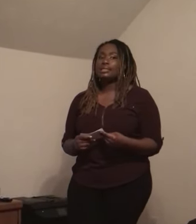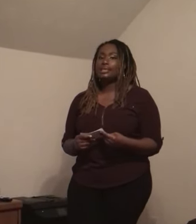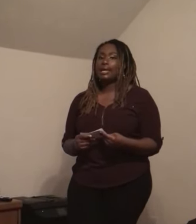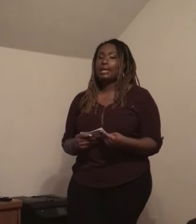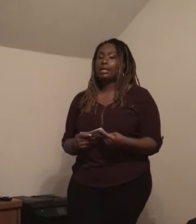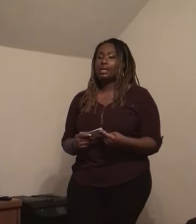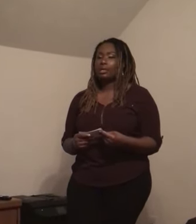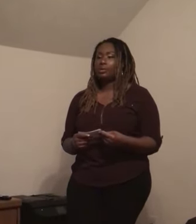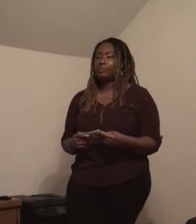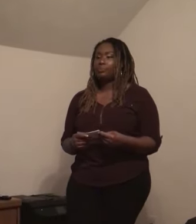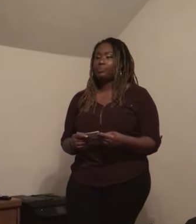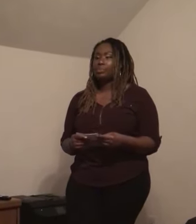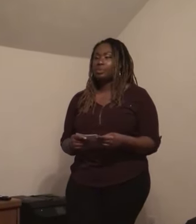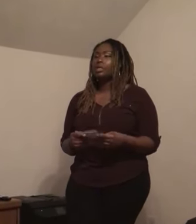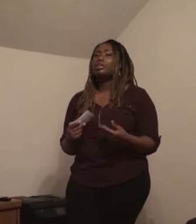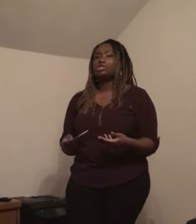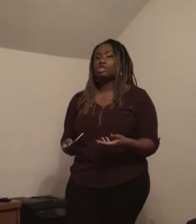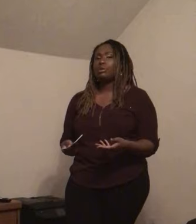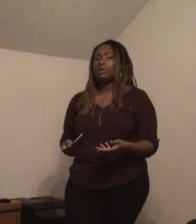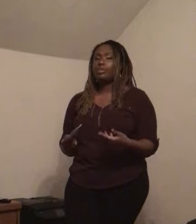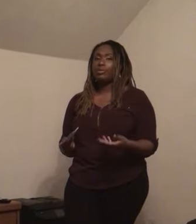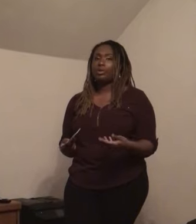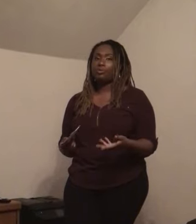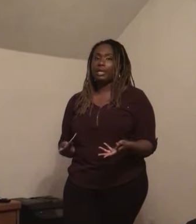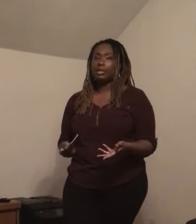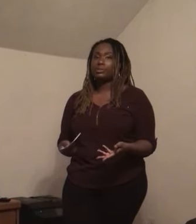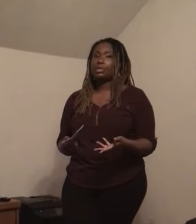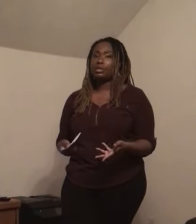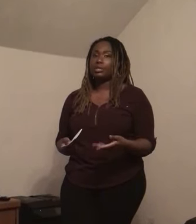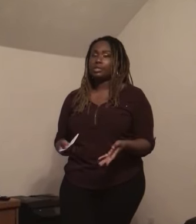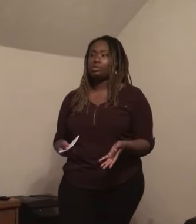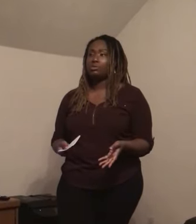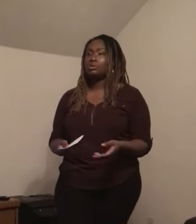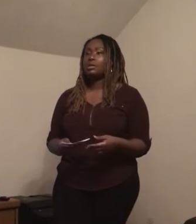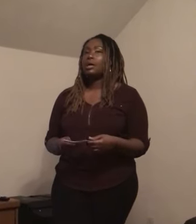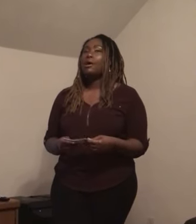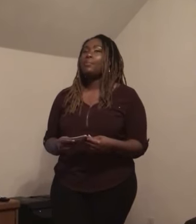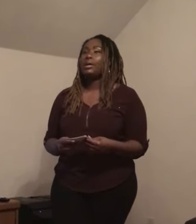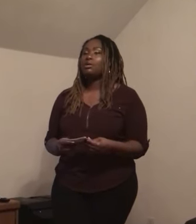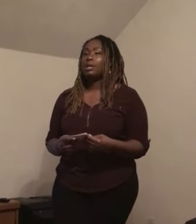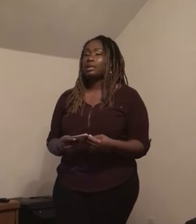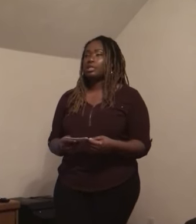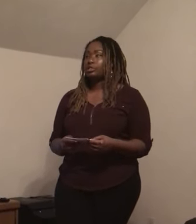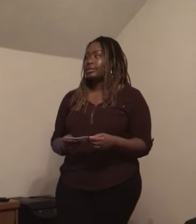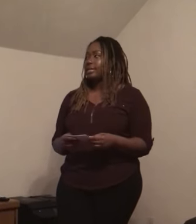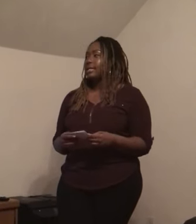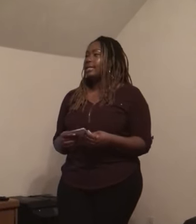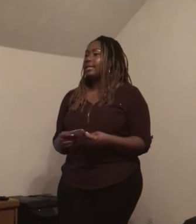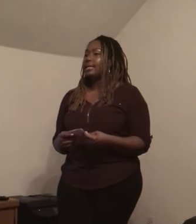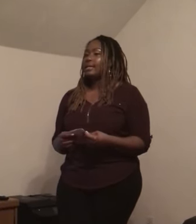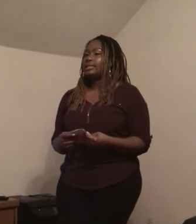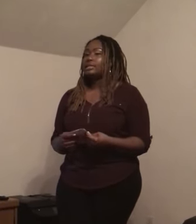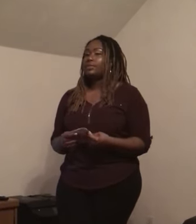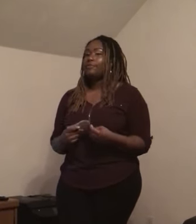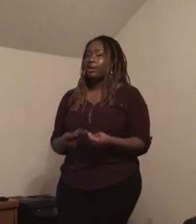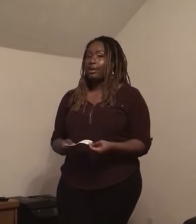should be part of the curriculum to learn in school. But on the contrary, it's very